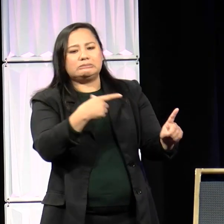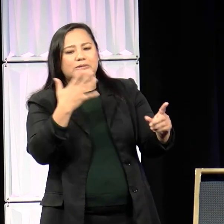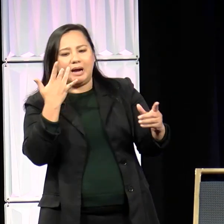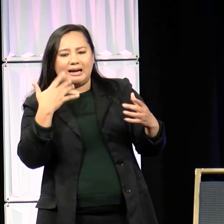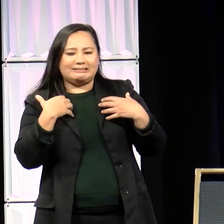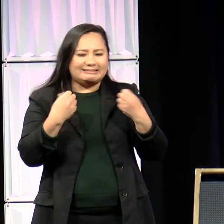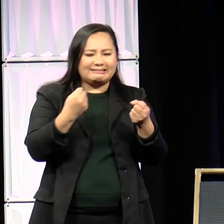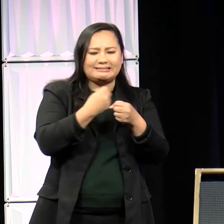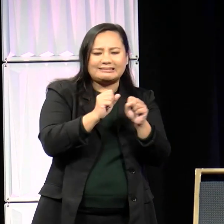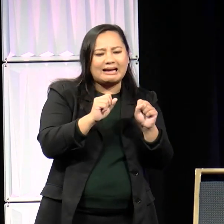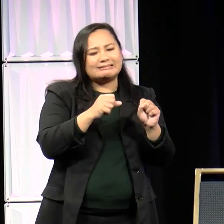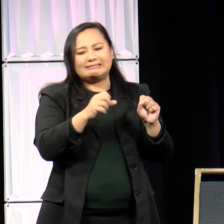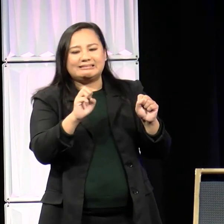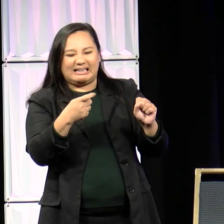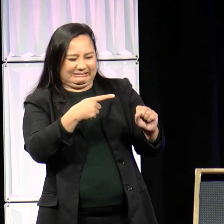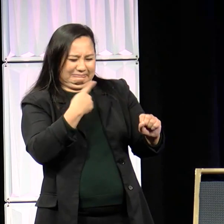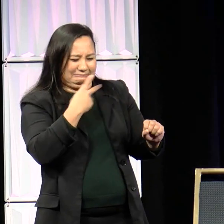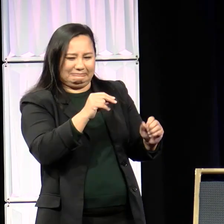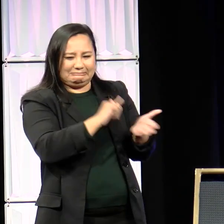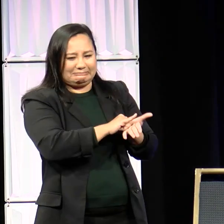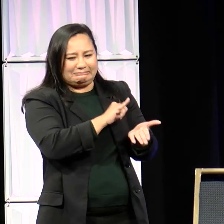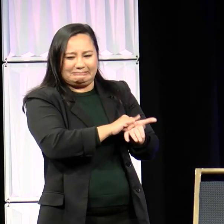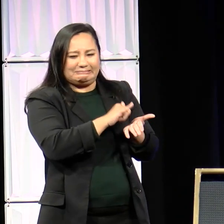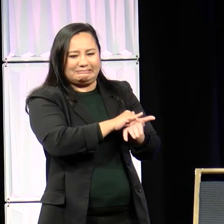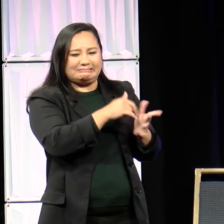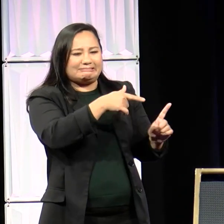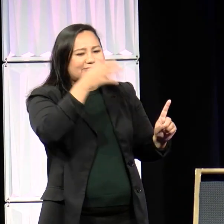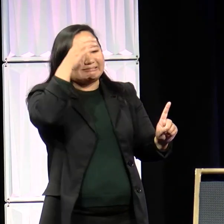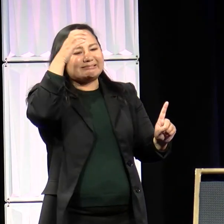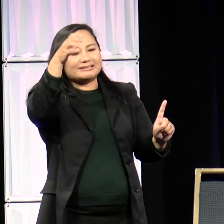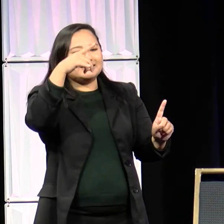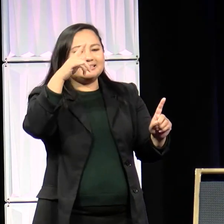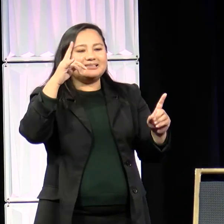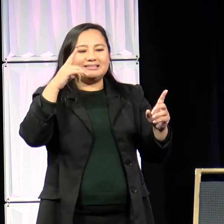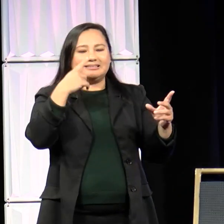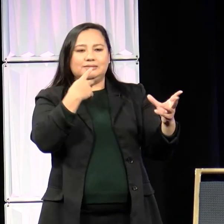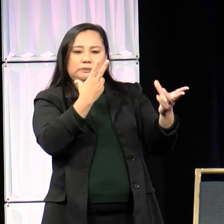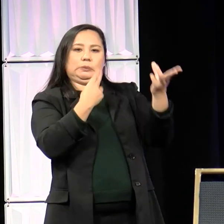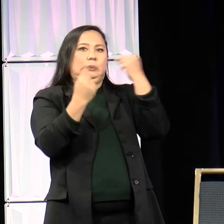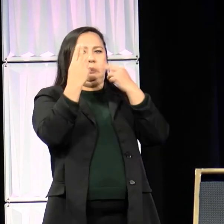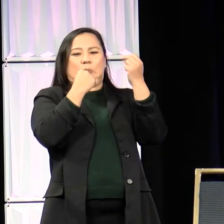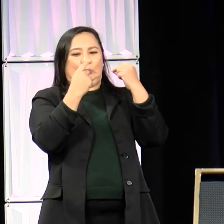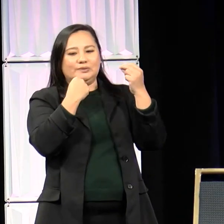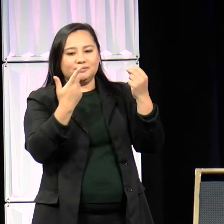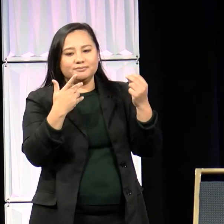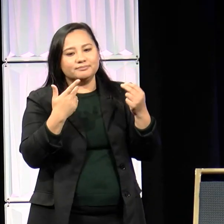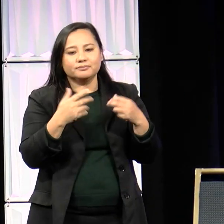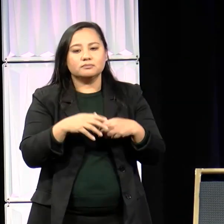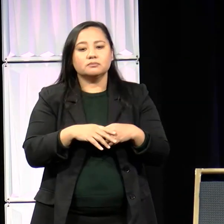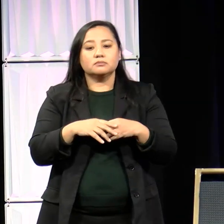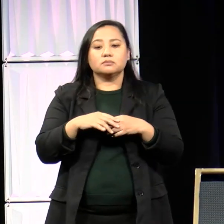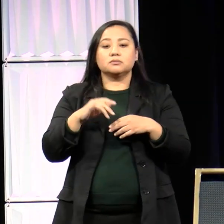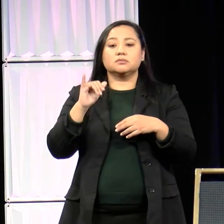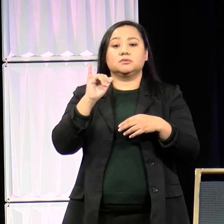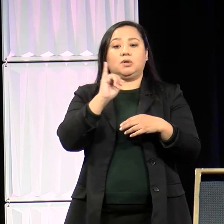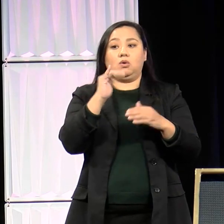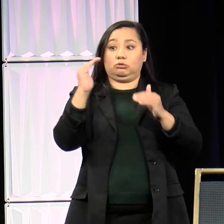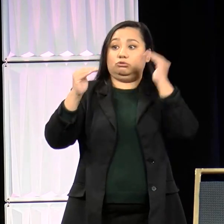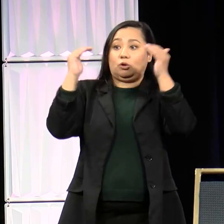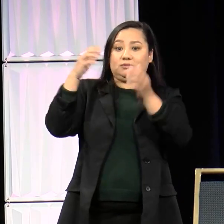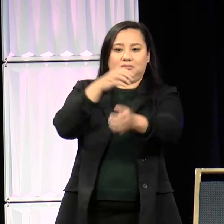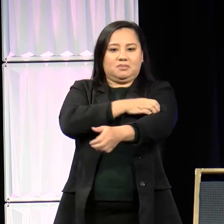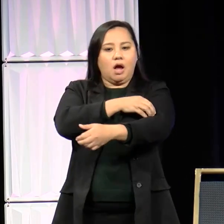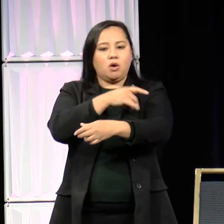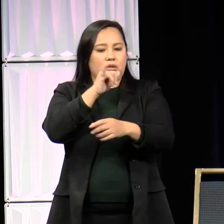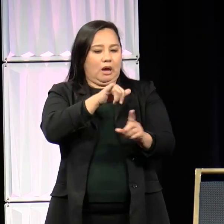concept created and upheld by many adults in positions of power to avoid the discomfort of accepting that children,